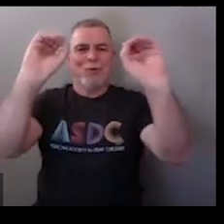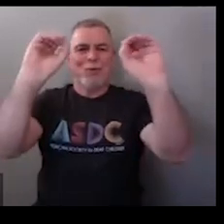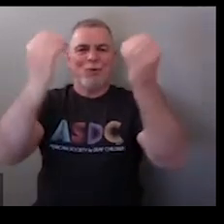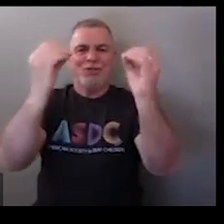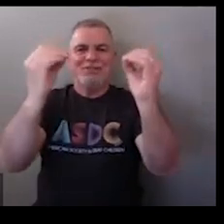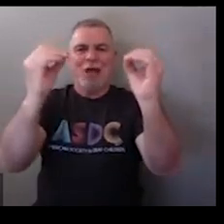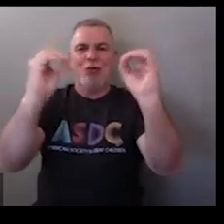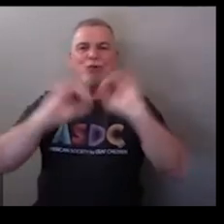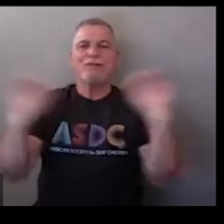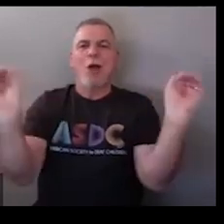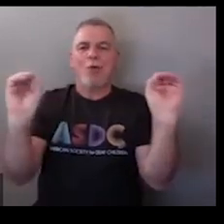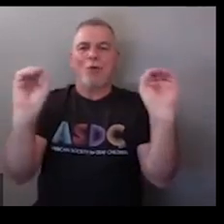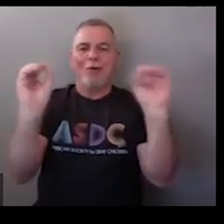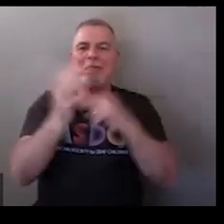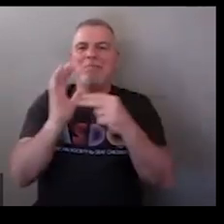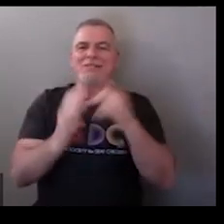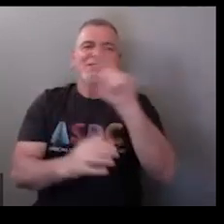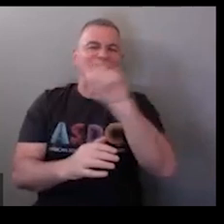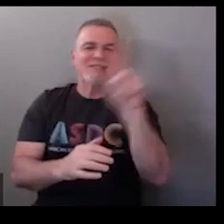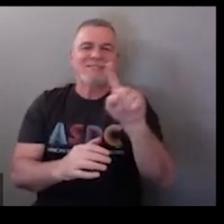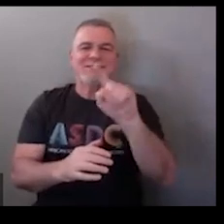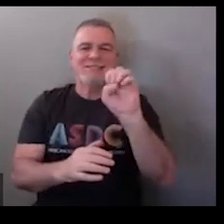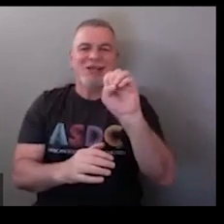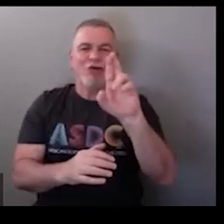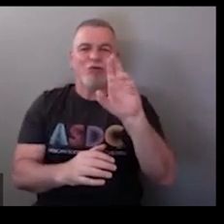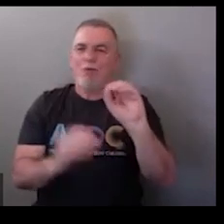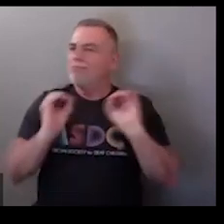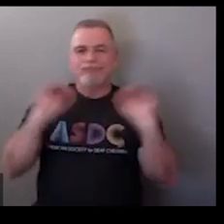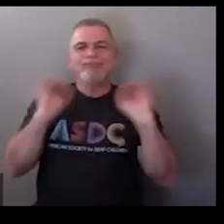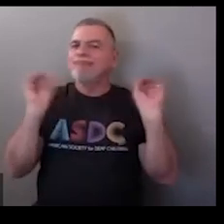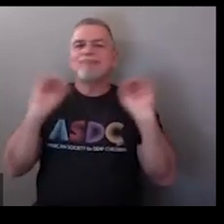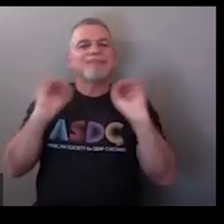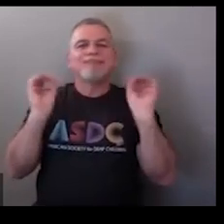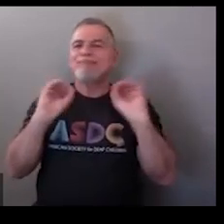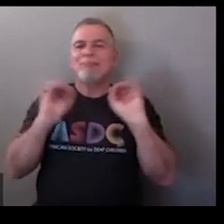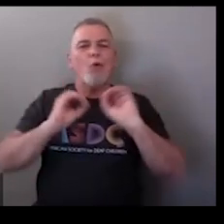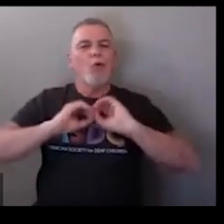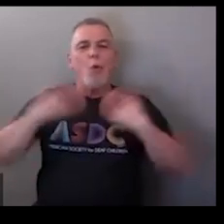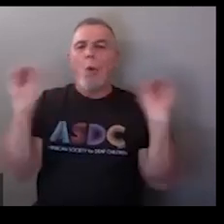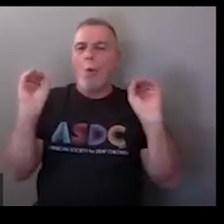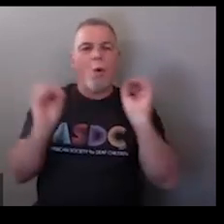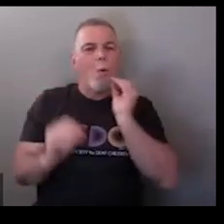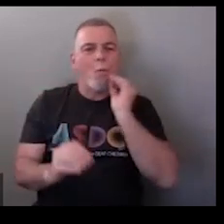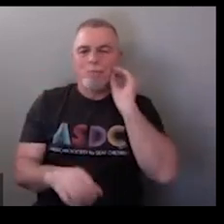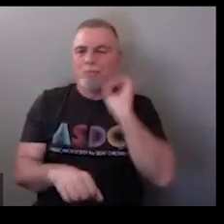O's O's zero this means zero so no homework